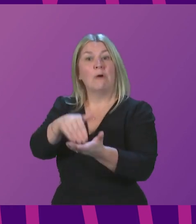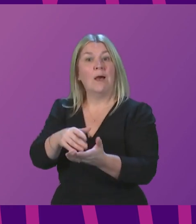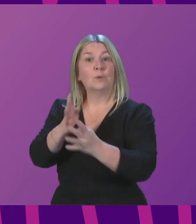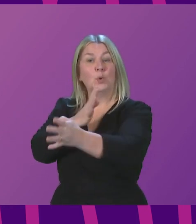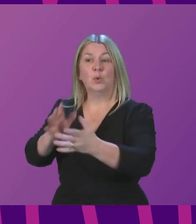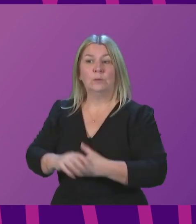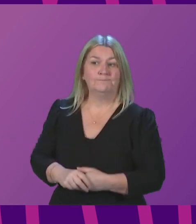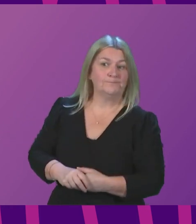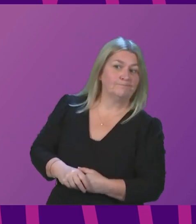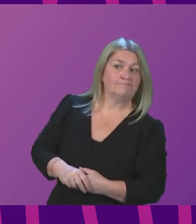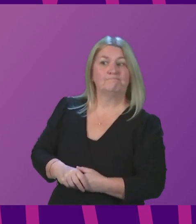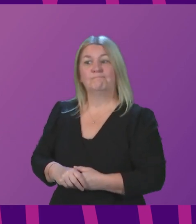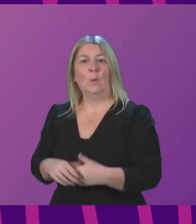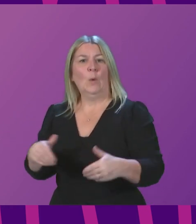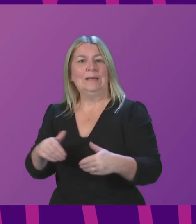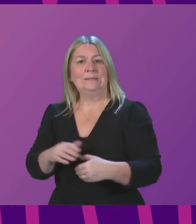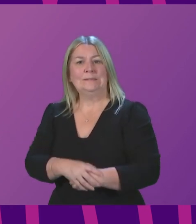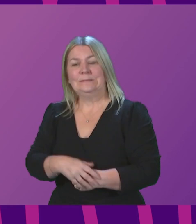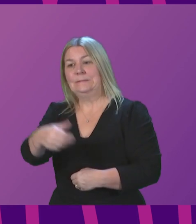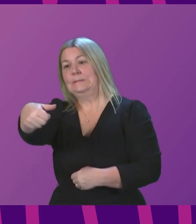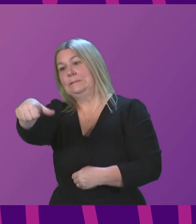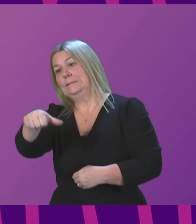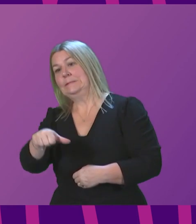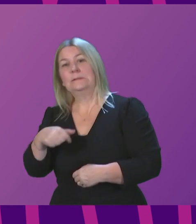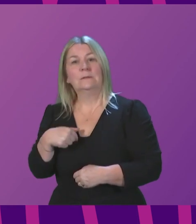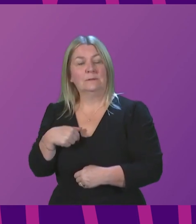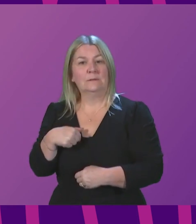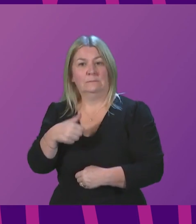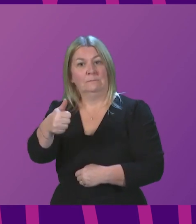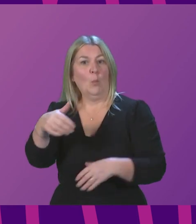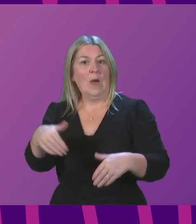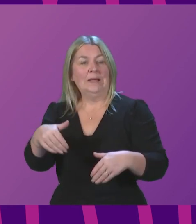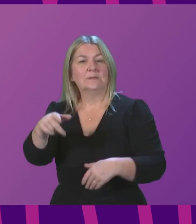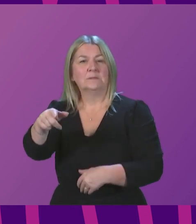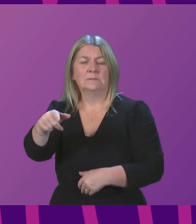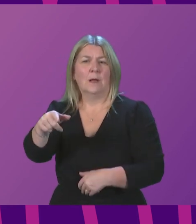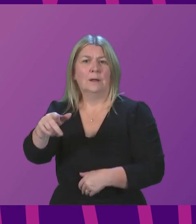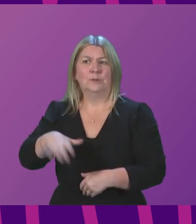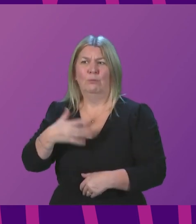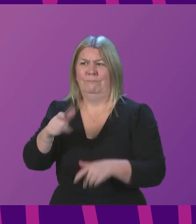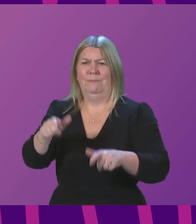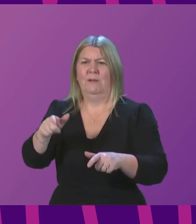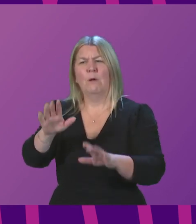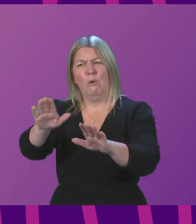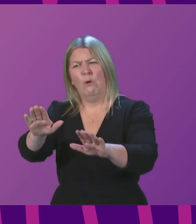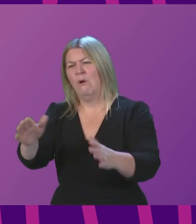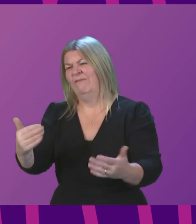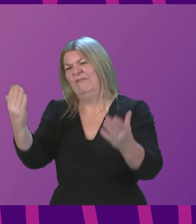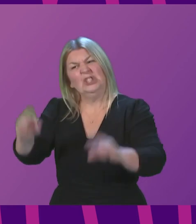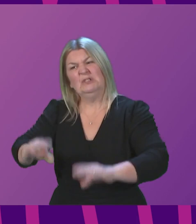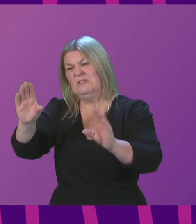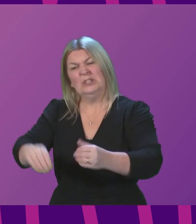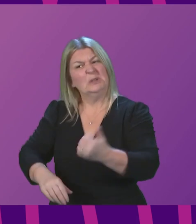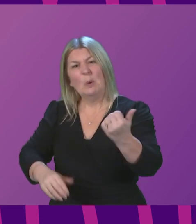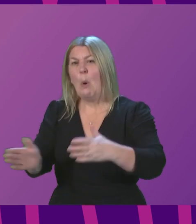there and get your vaccination because it is important, but we certainly don't want people to be turned away. We are working every day to resolve these issues and